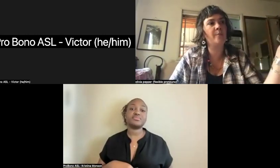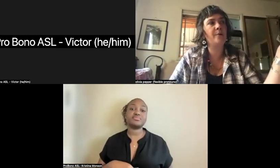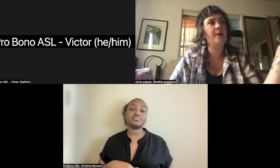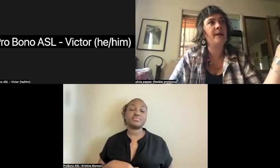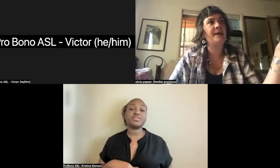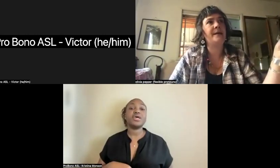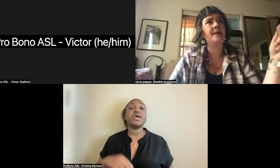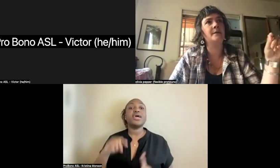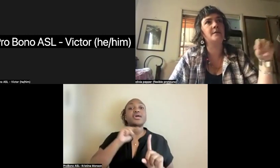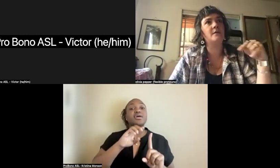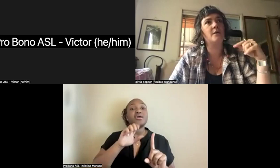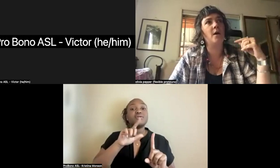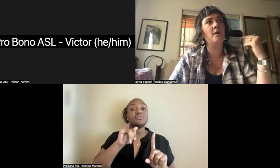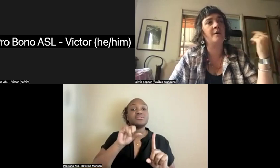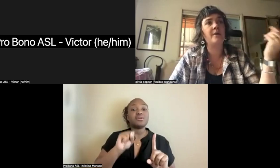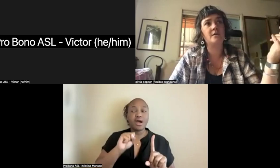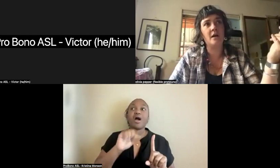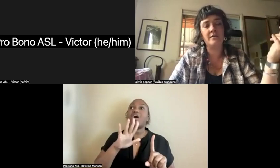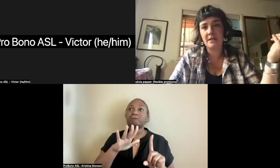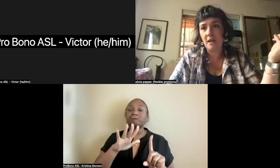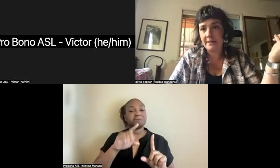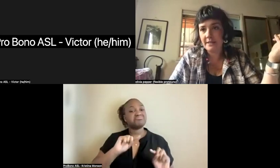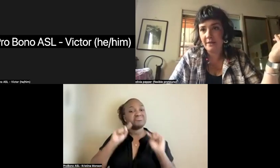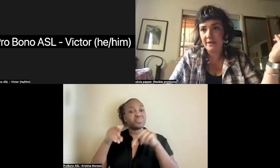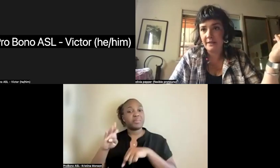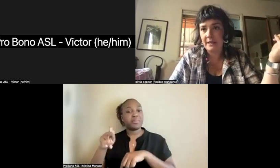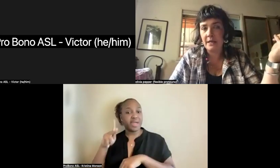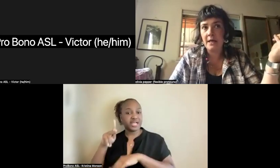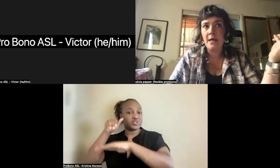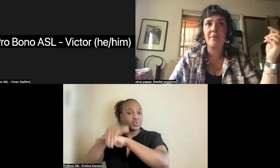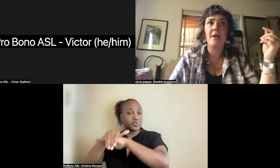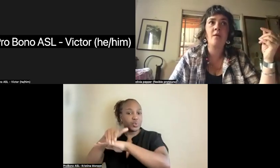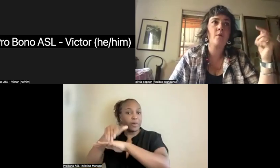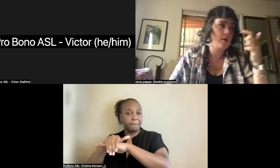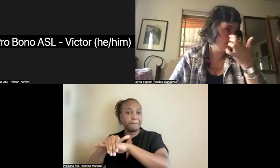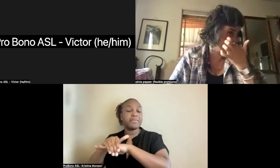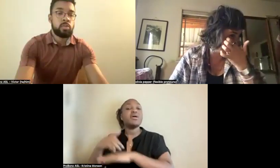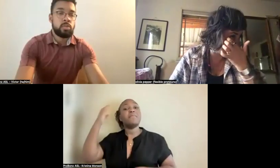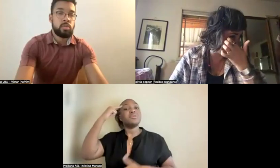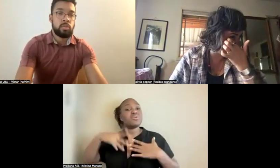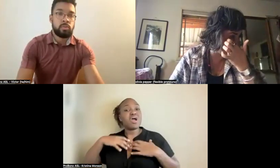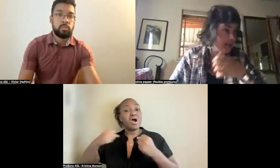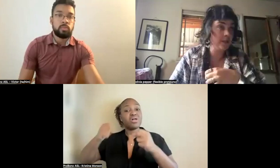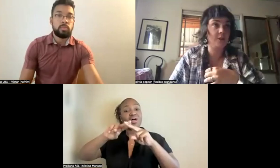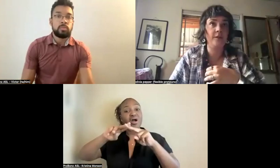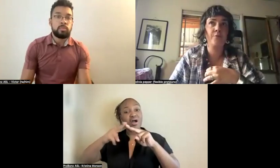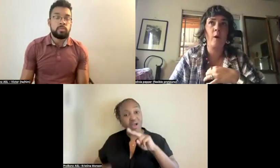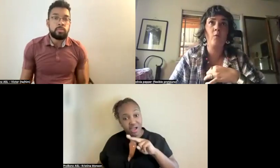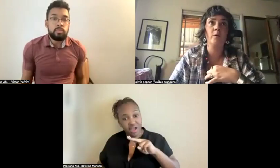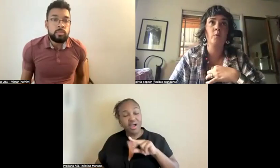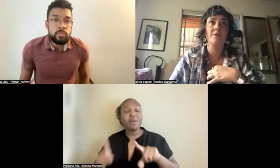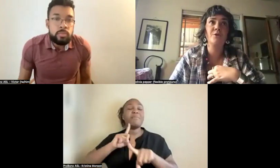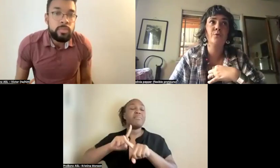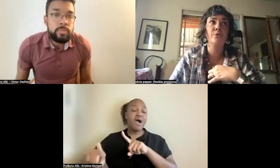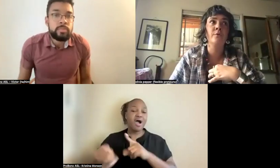Europe, and their mental health declined significantly, but they were supported financially throughout